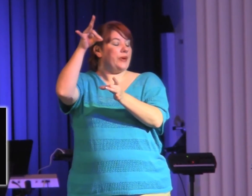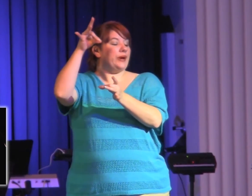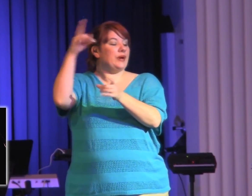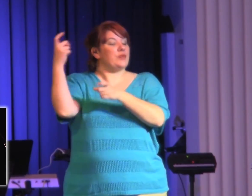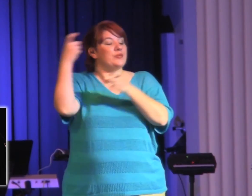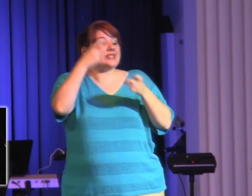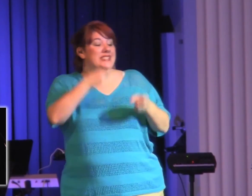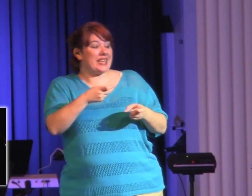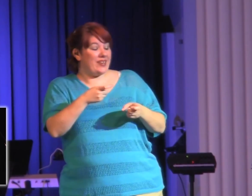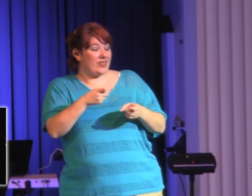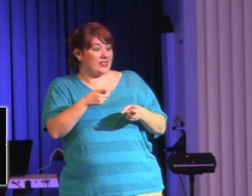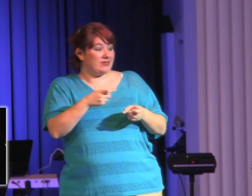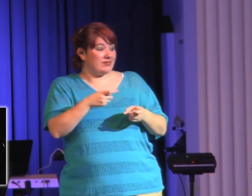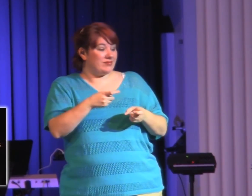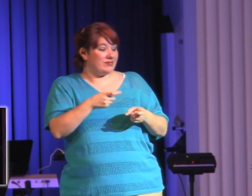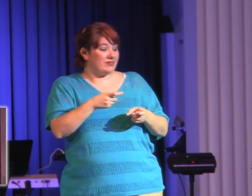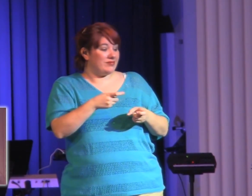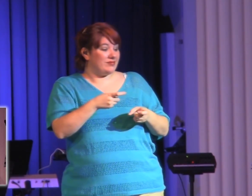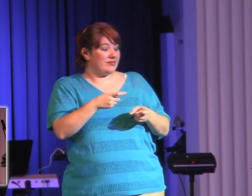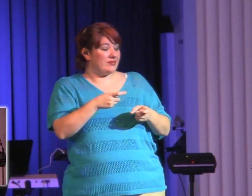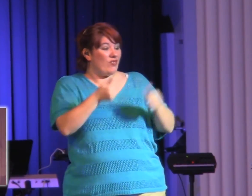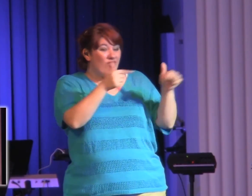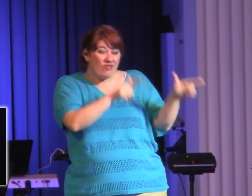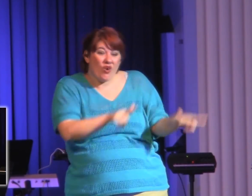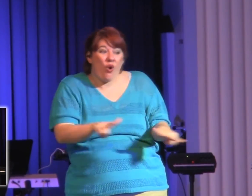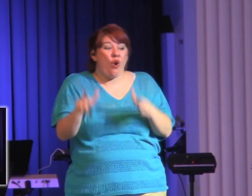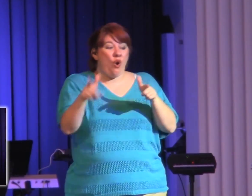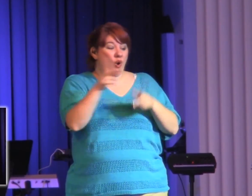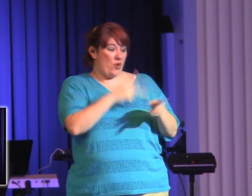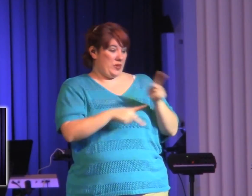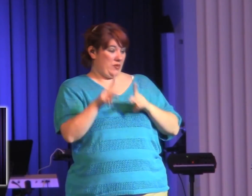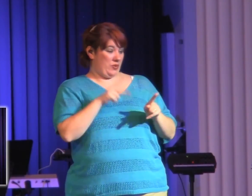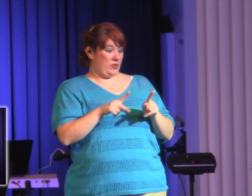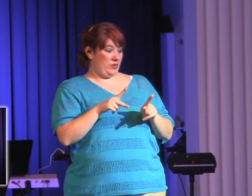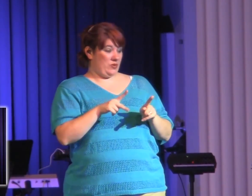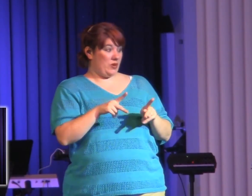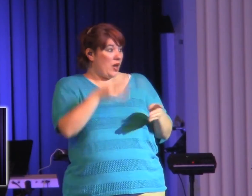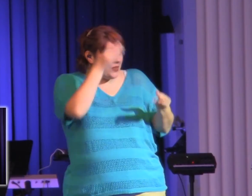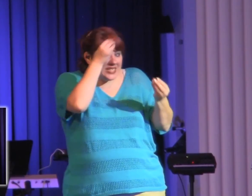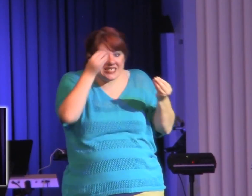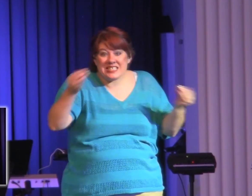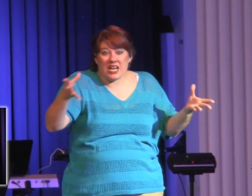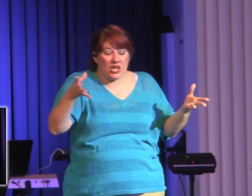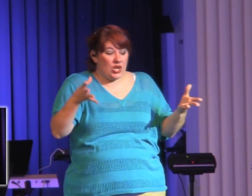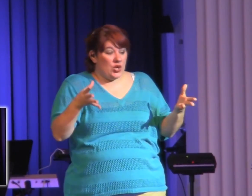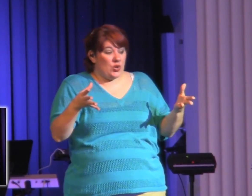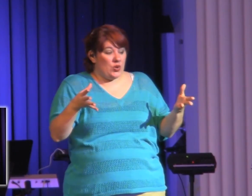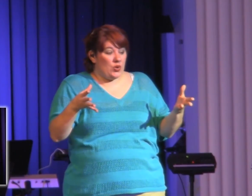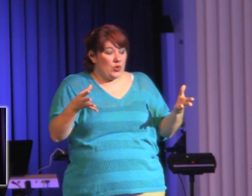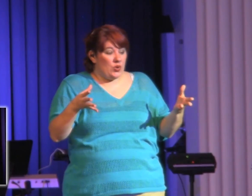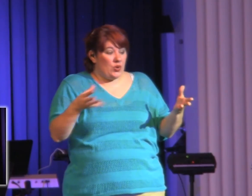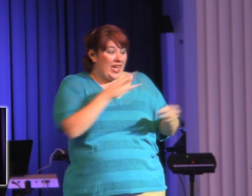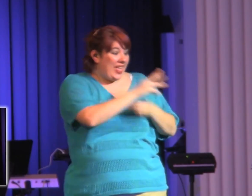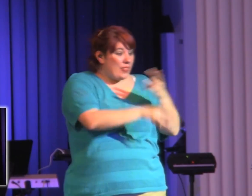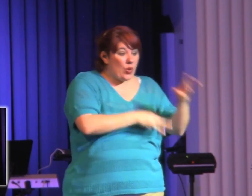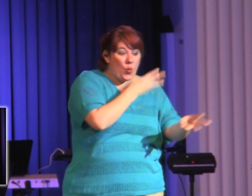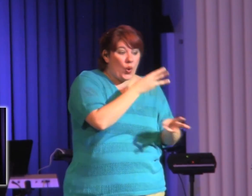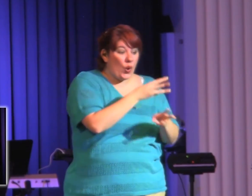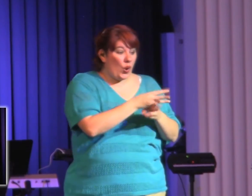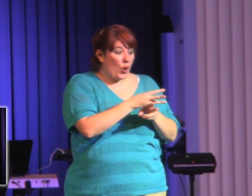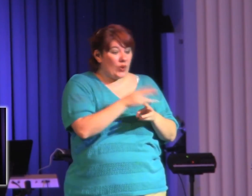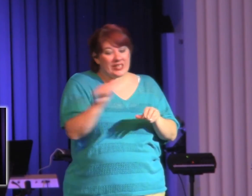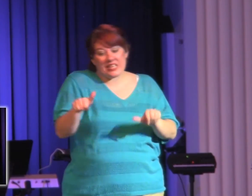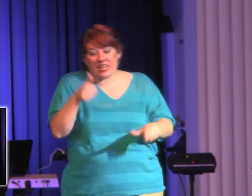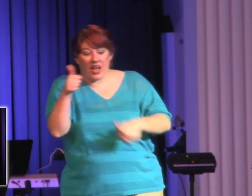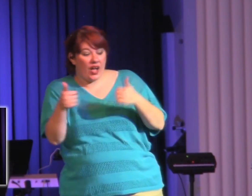the spiritual elite. Can I just tell you something? All around the world, I don't care what denomination people are in other